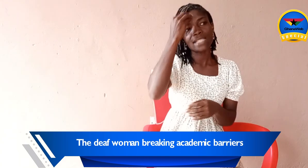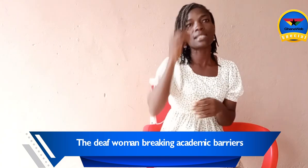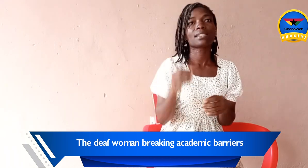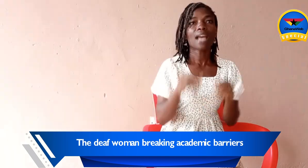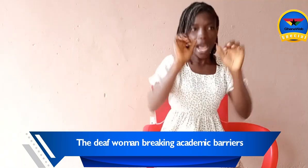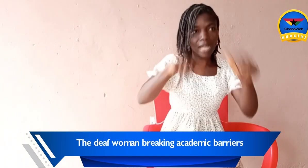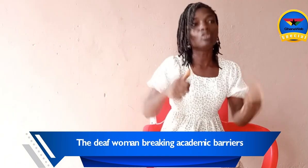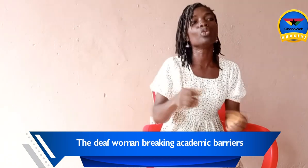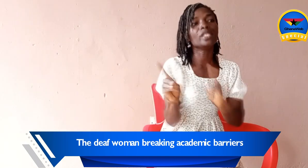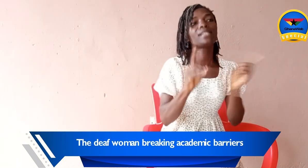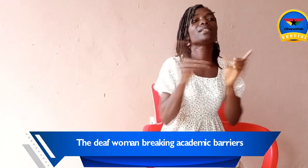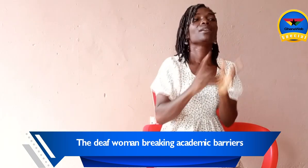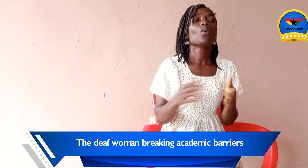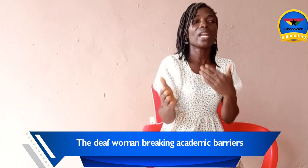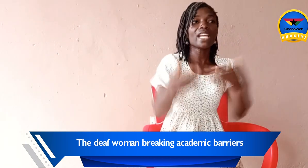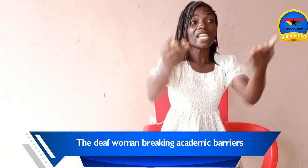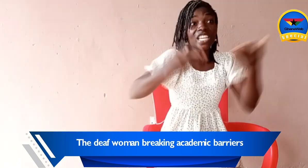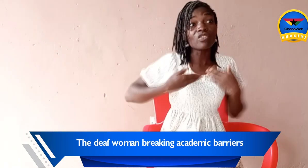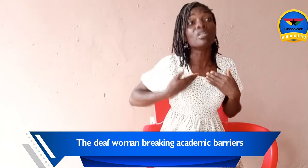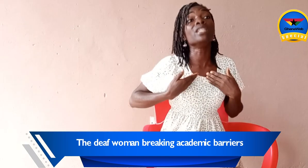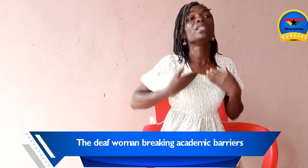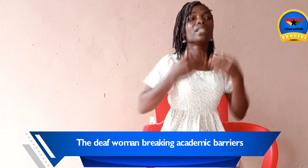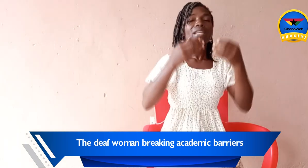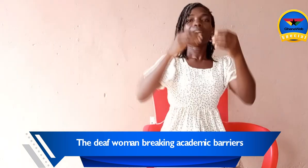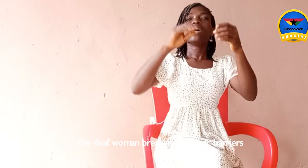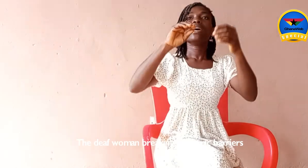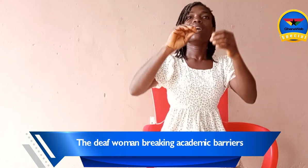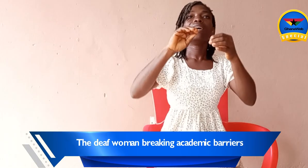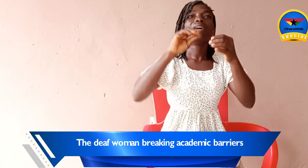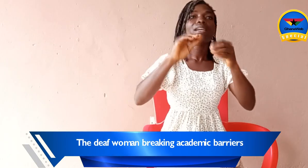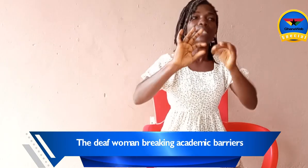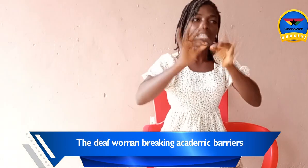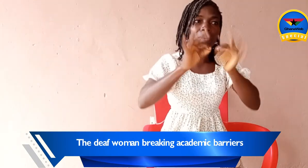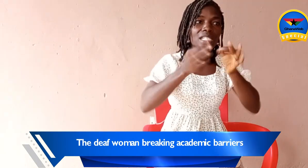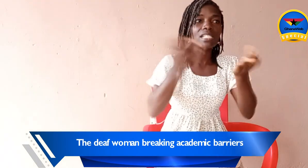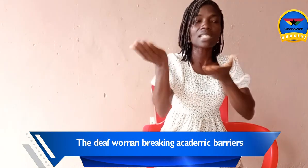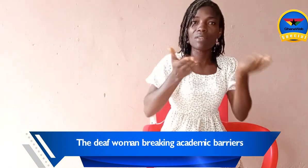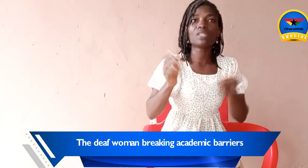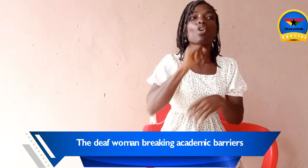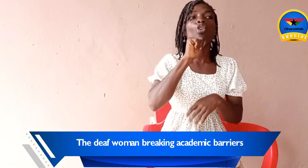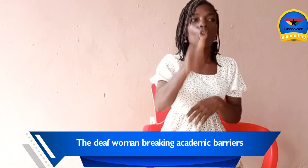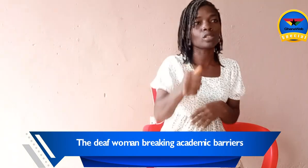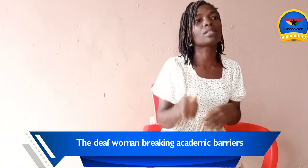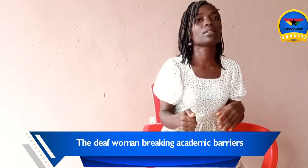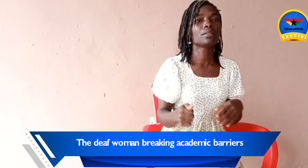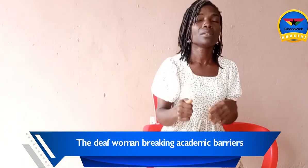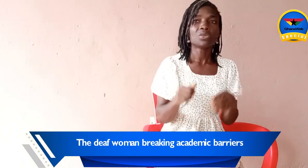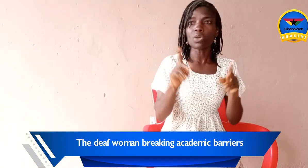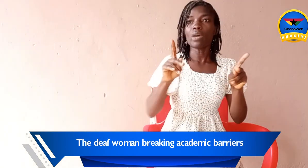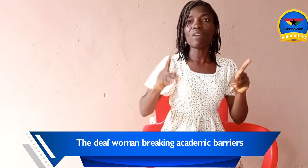that I can do it, whether they give me interpreting service or not. So they